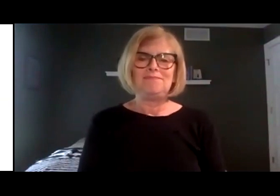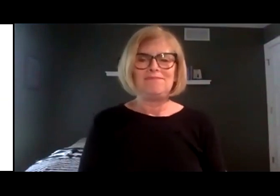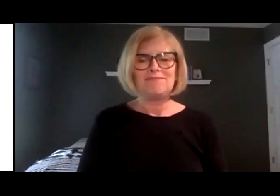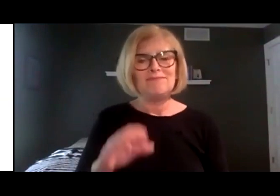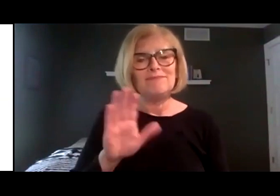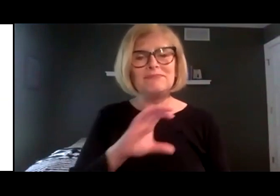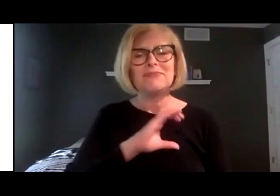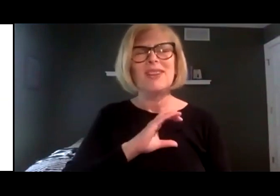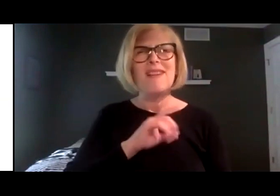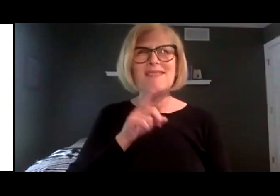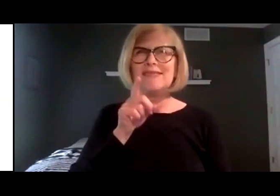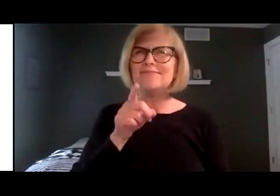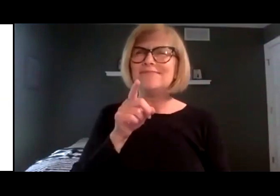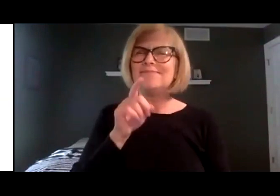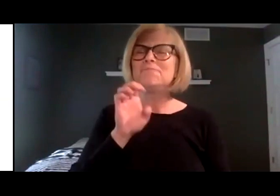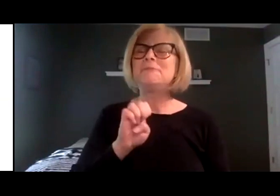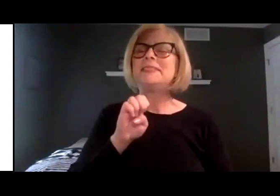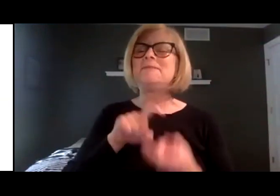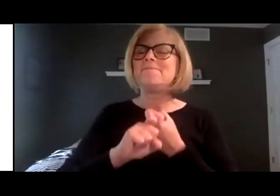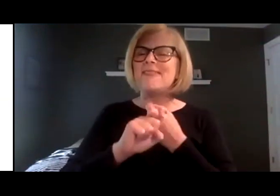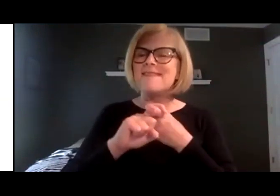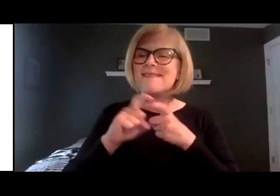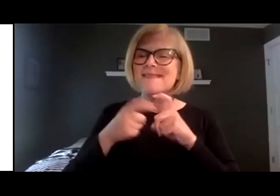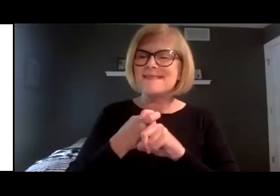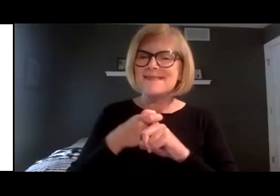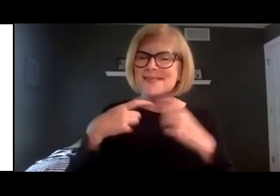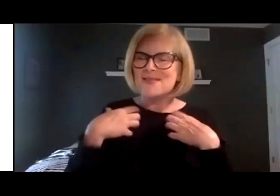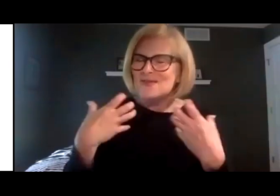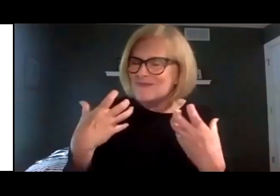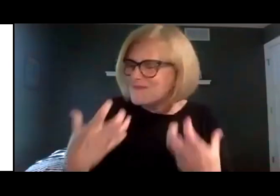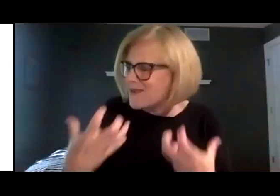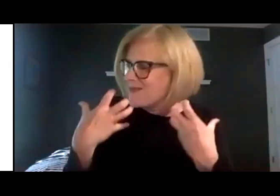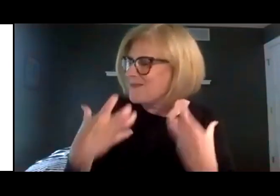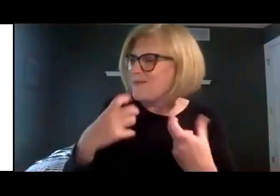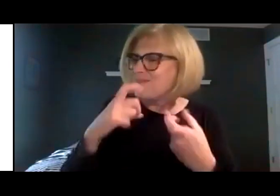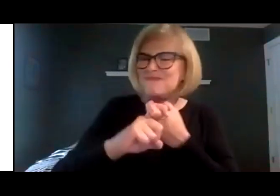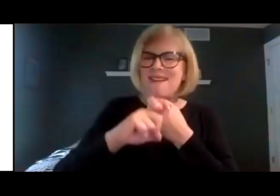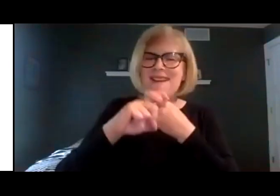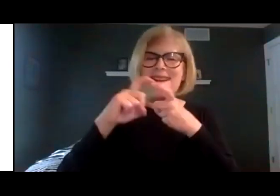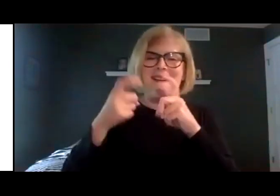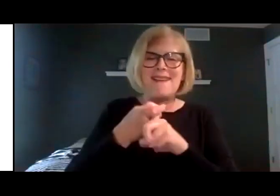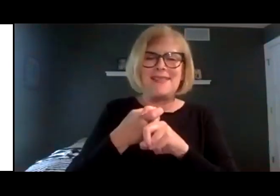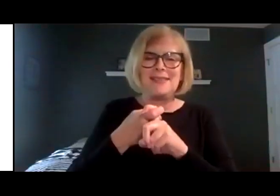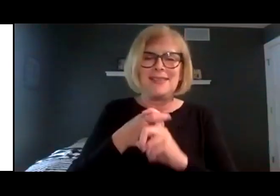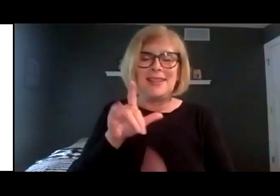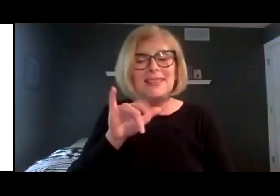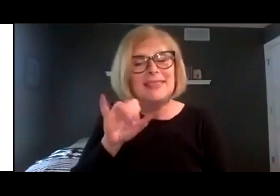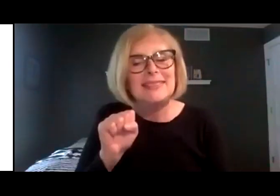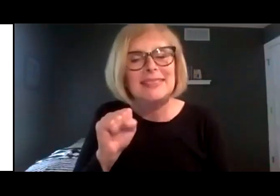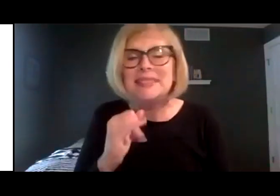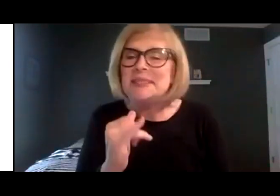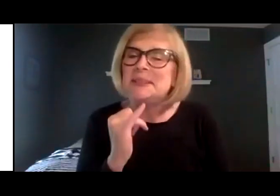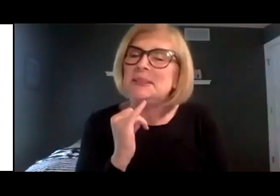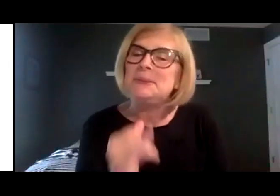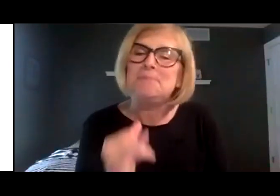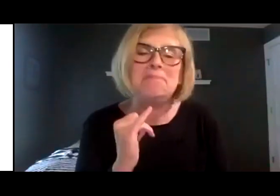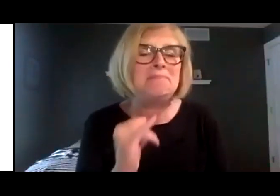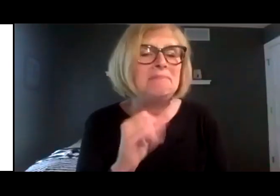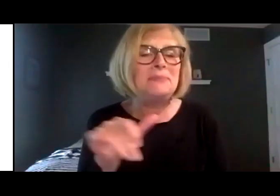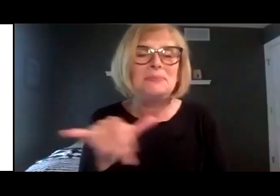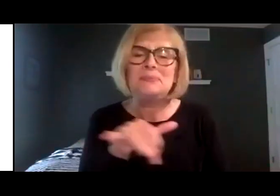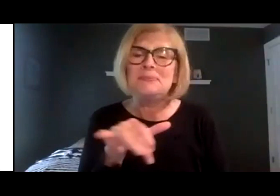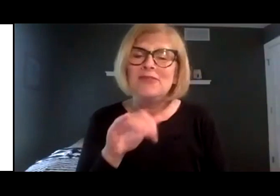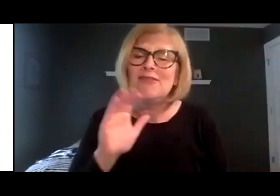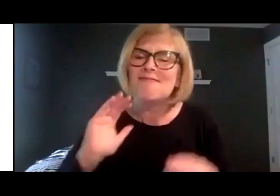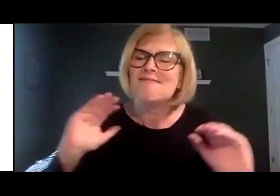You must be a friend, said Corduroy. I've always wanted a friend. Me too,